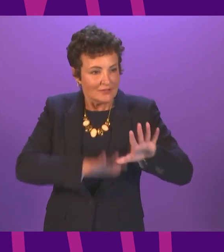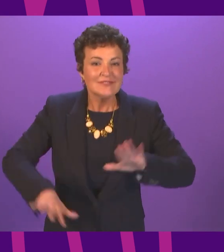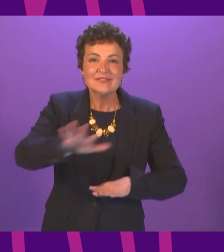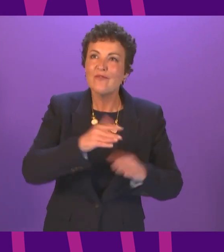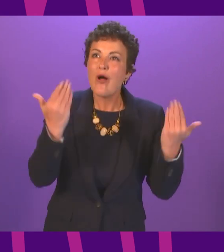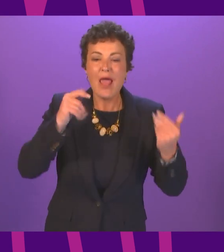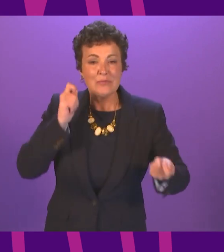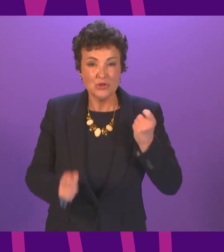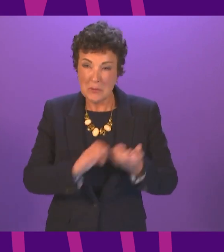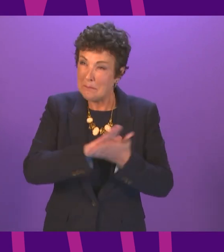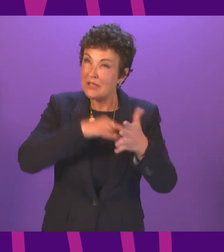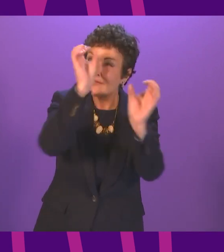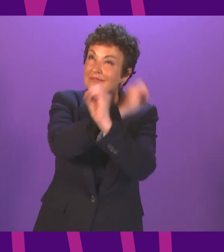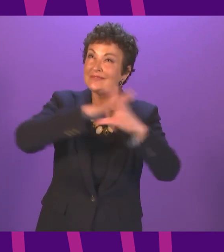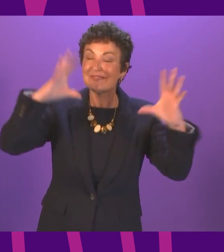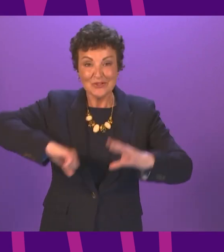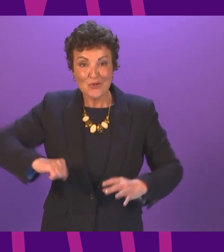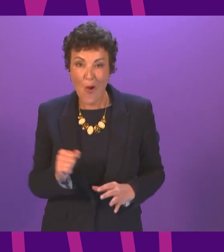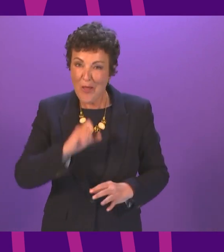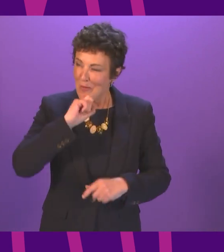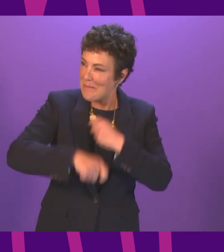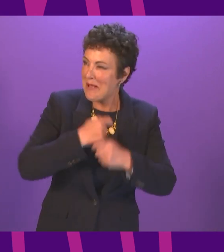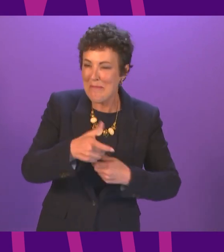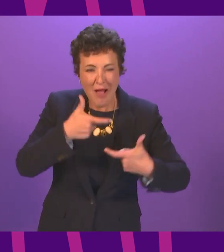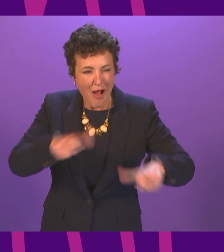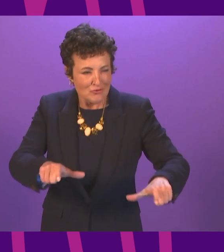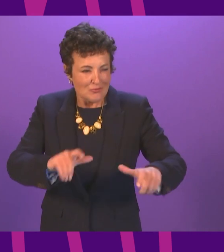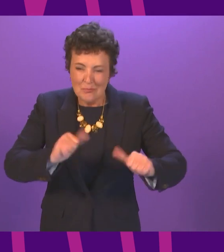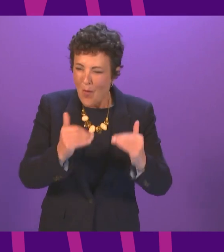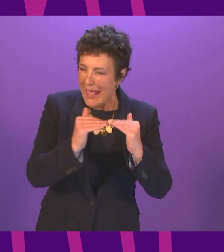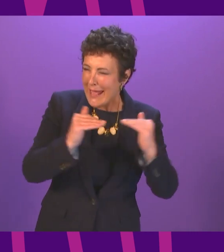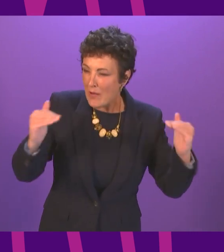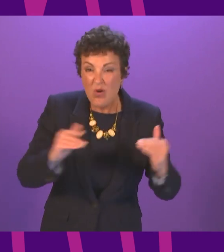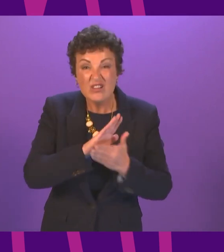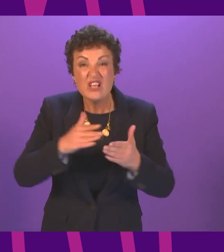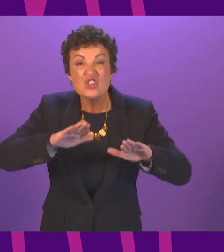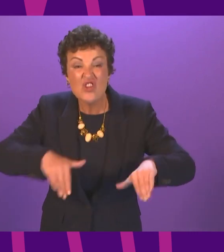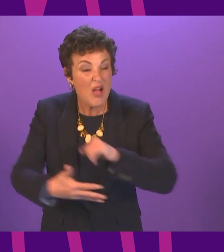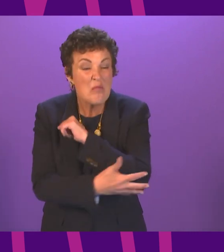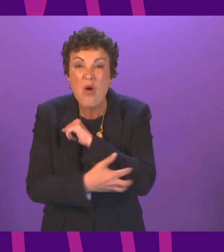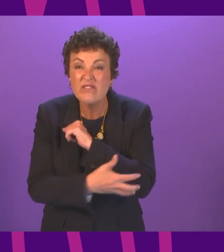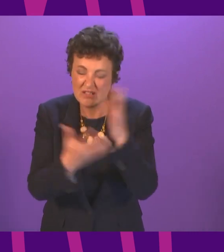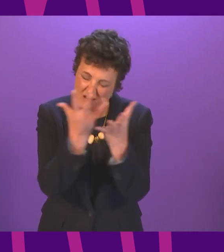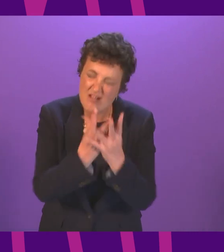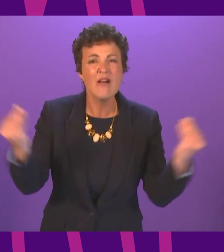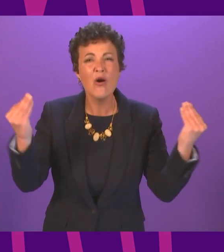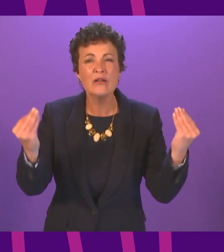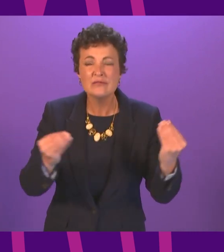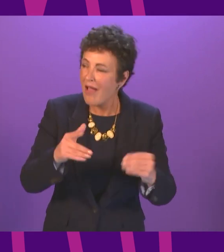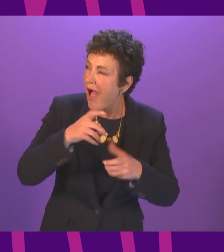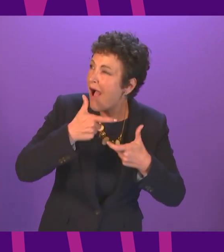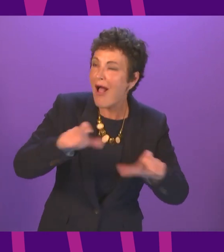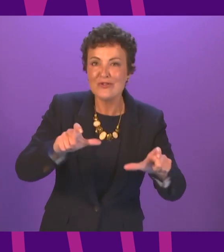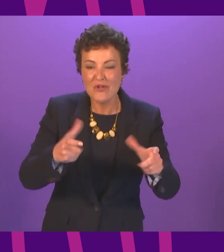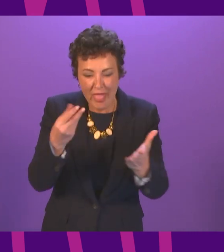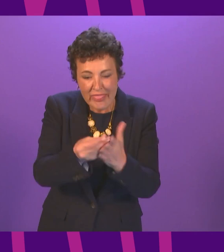we all want to see, a country that is more equal and one that eradicates child poverty, a country where the economy is guiding